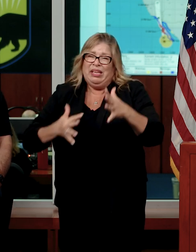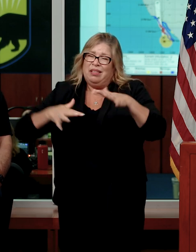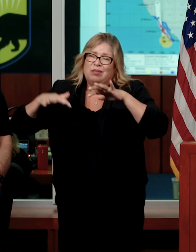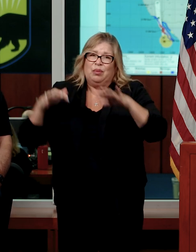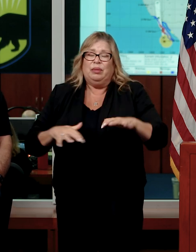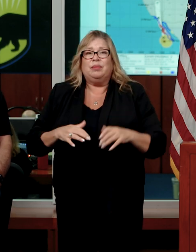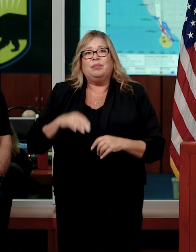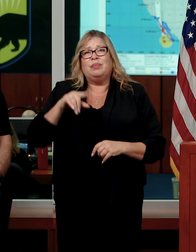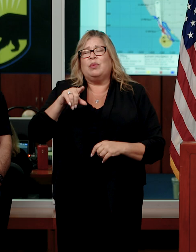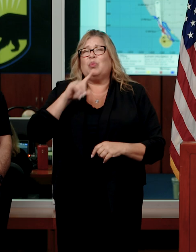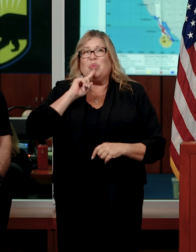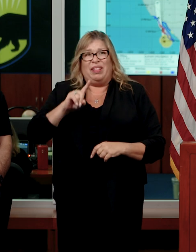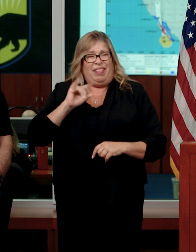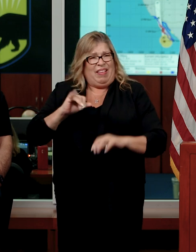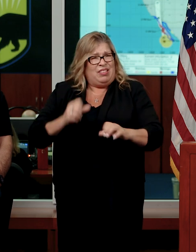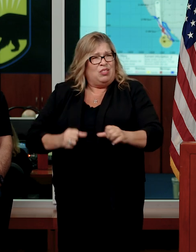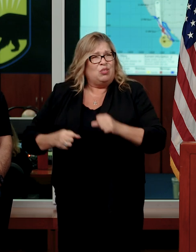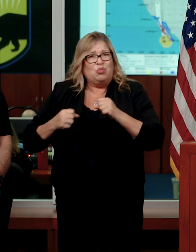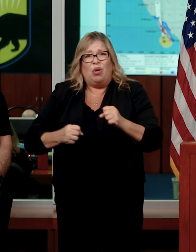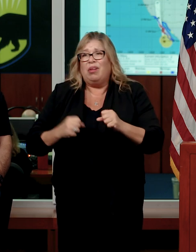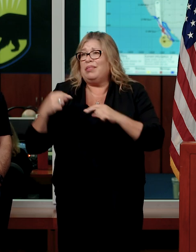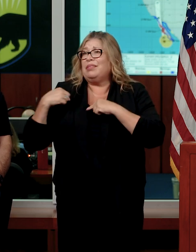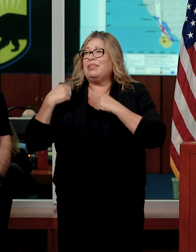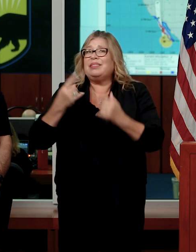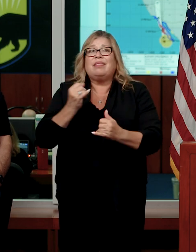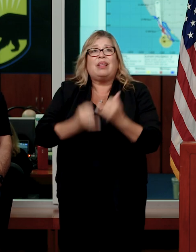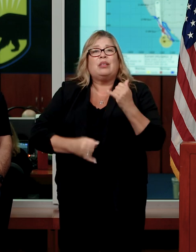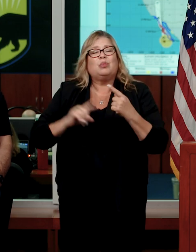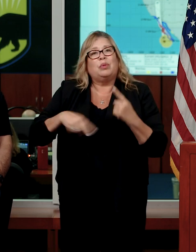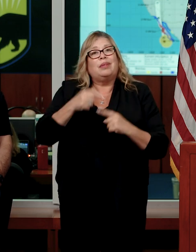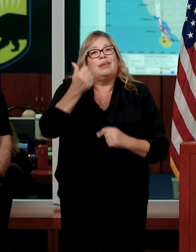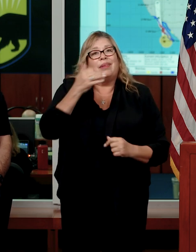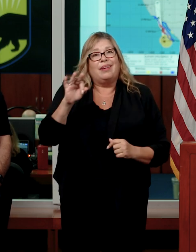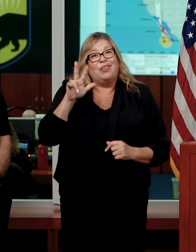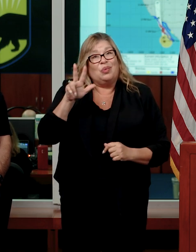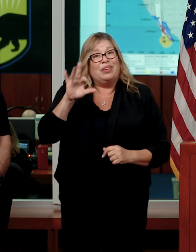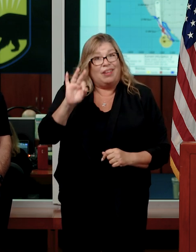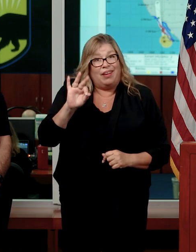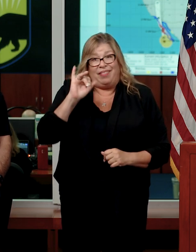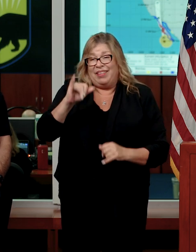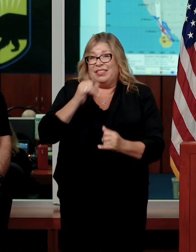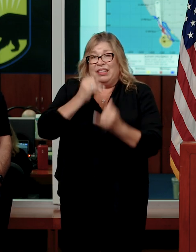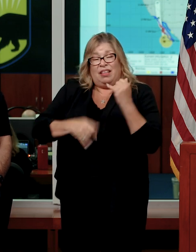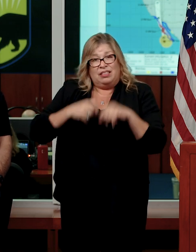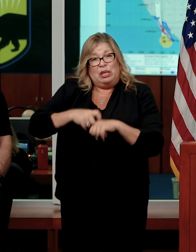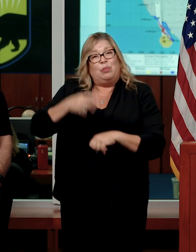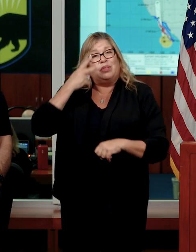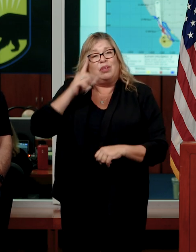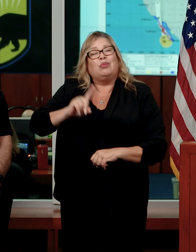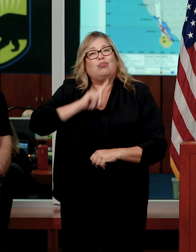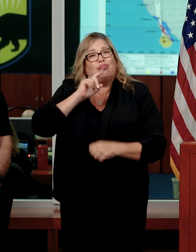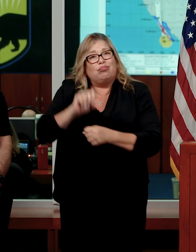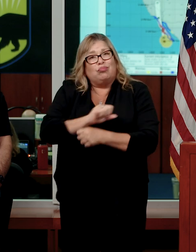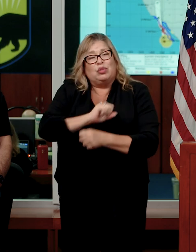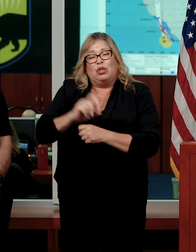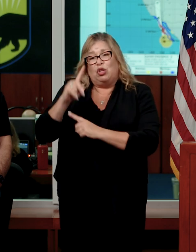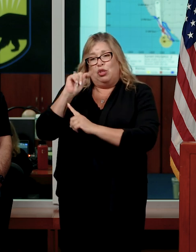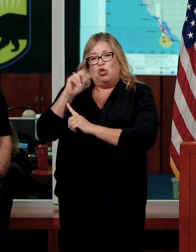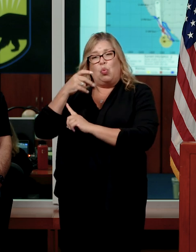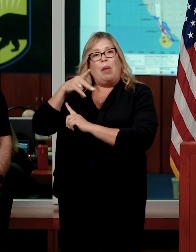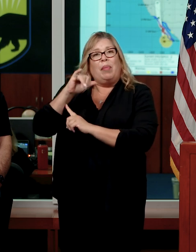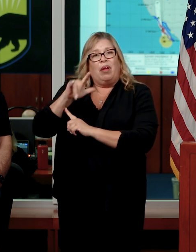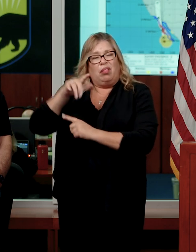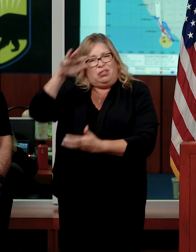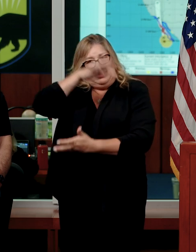to 1939, since Southern California last saw a true tropical storm affect populations